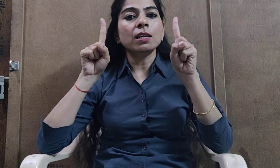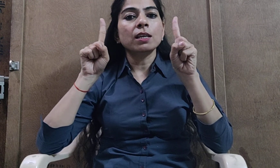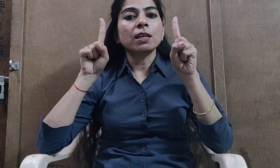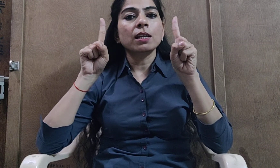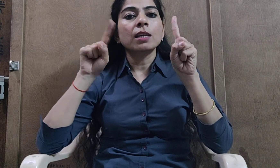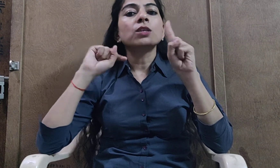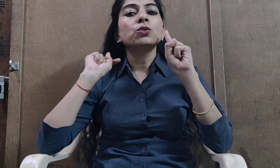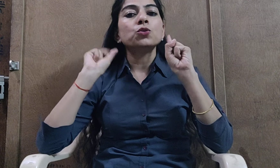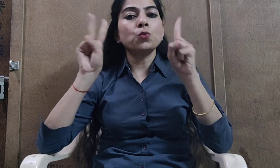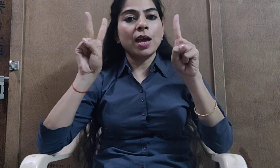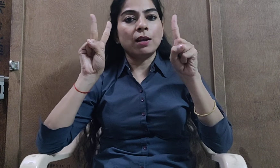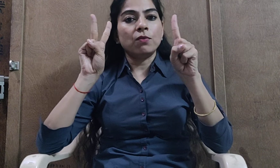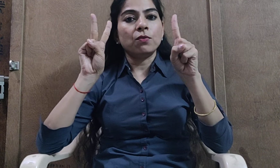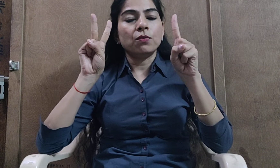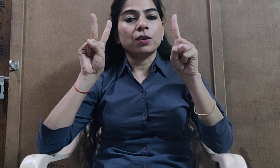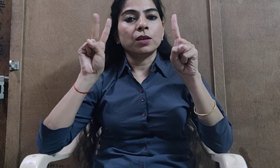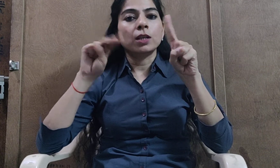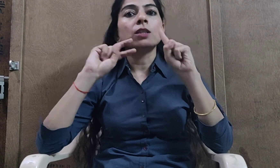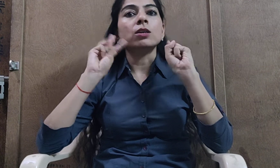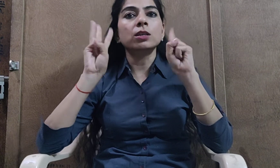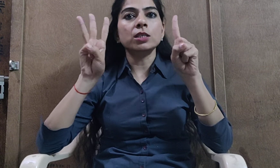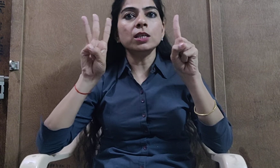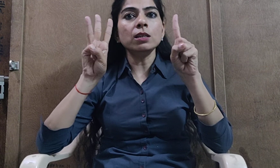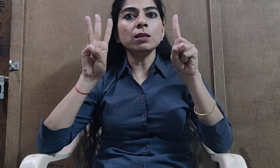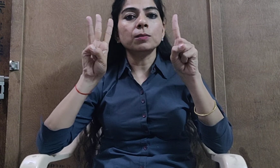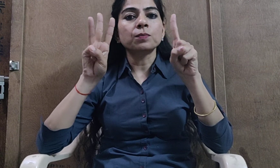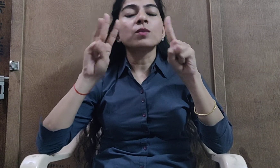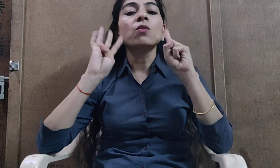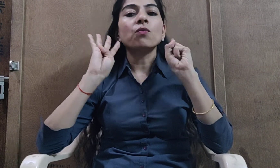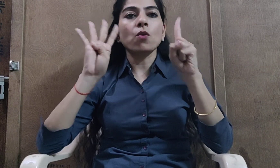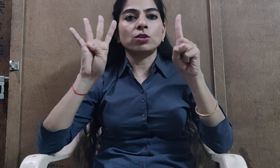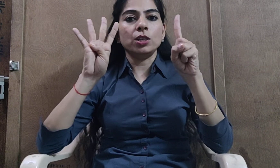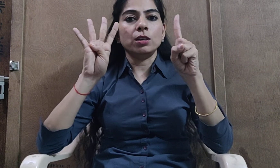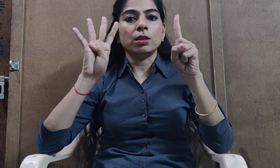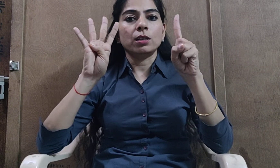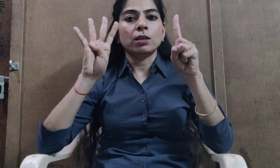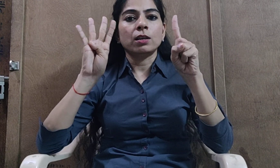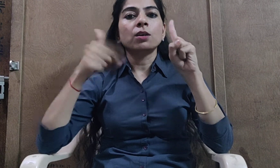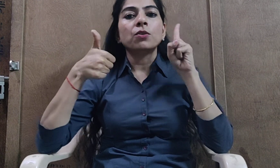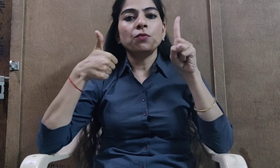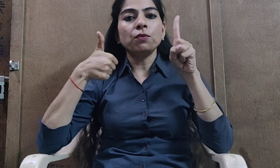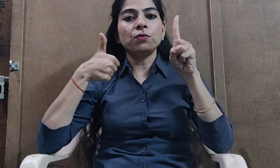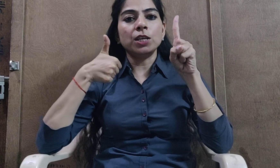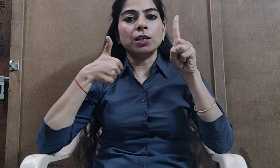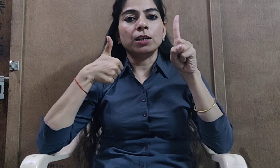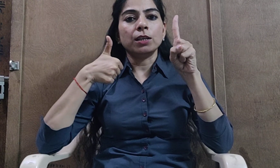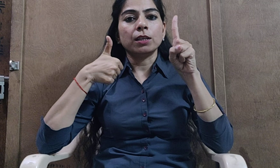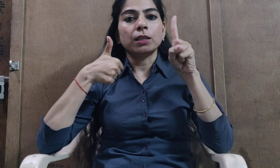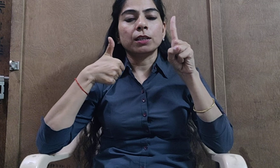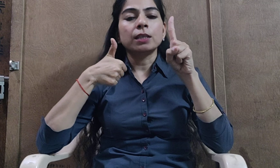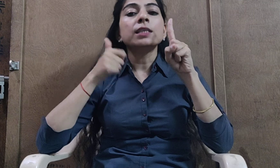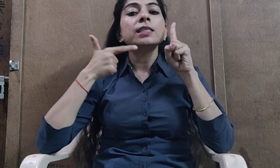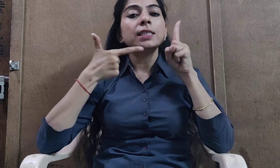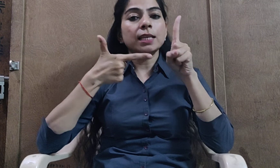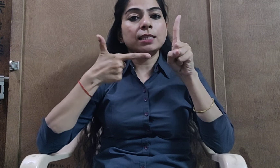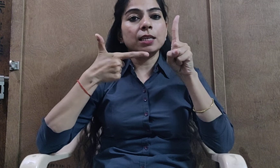12, 13, 14, 15, 16,